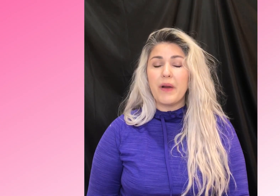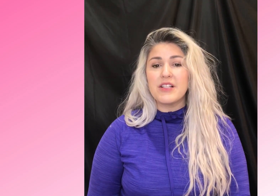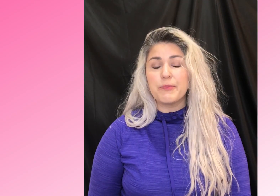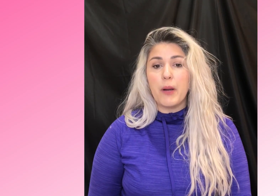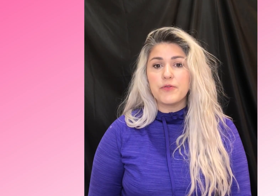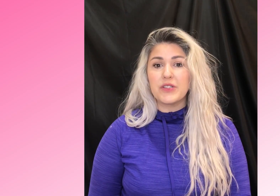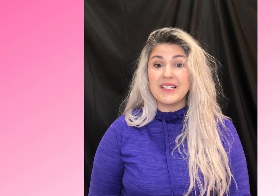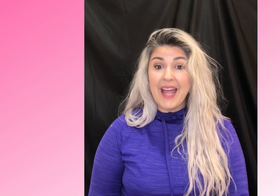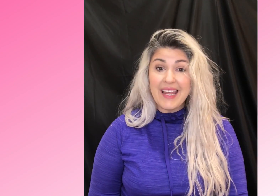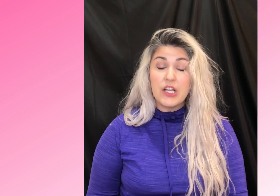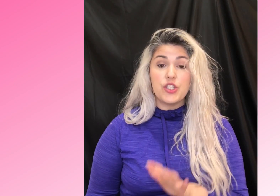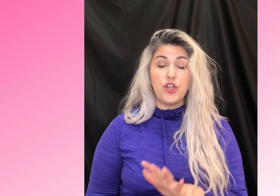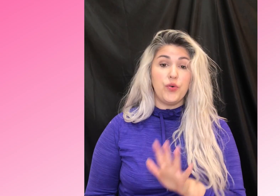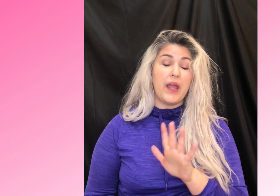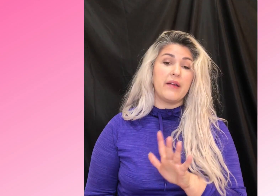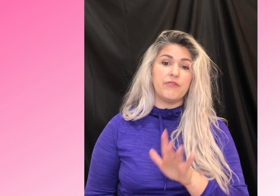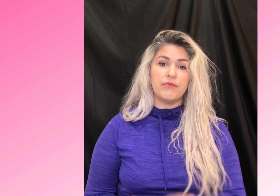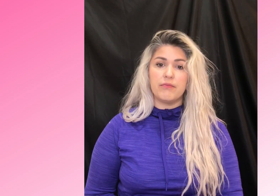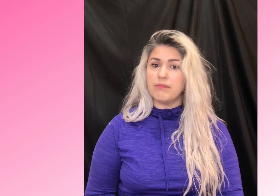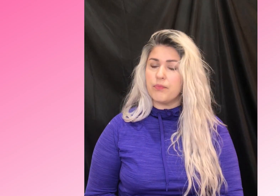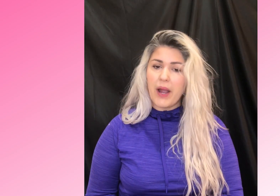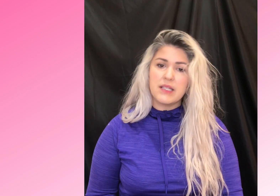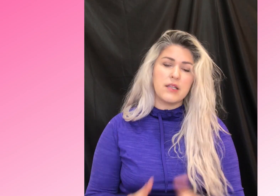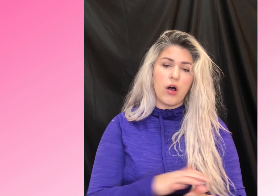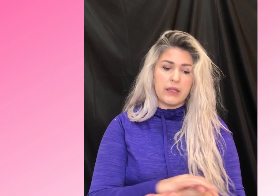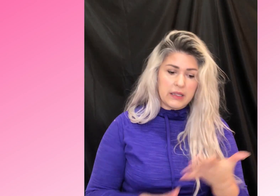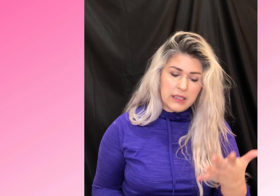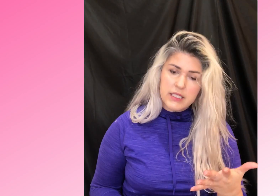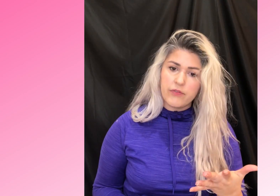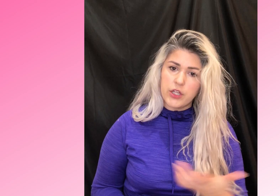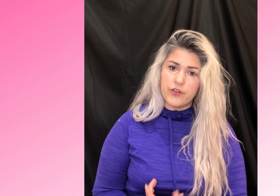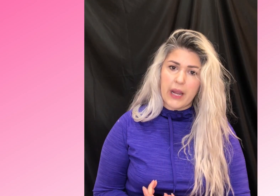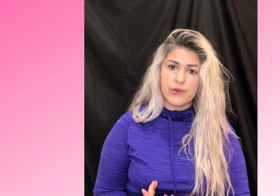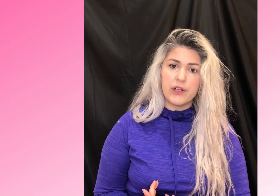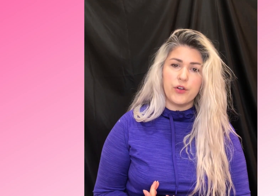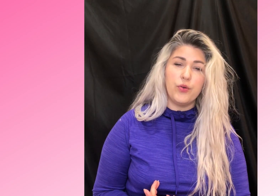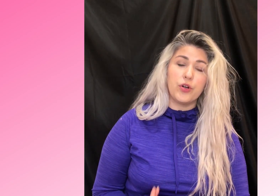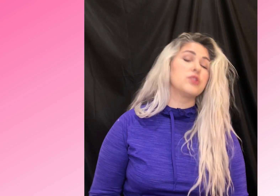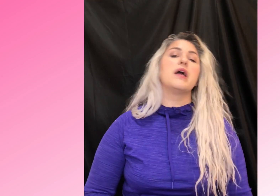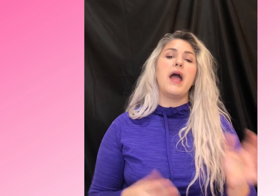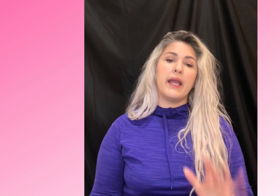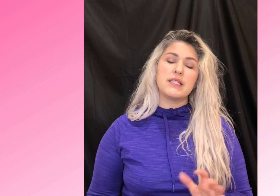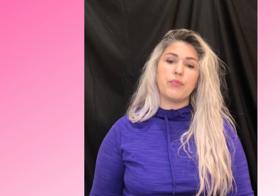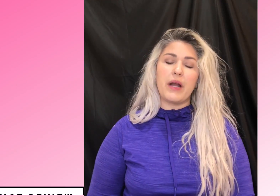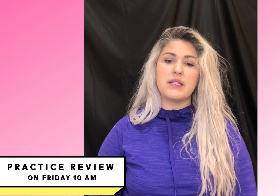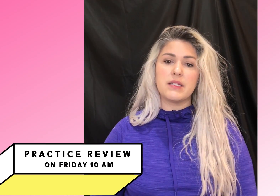practice prompts for today. So you can practice, get the list of all the vocabulary you learned and get some practice,